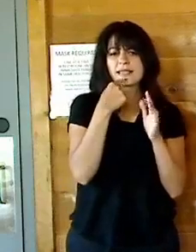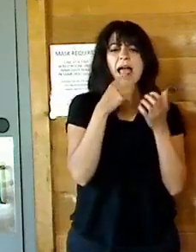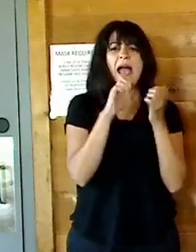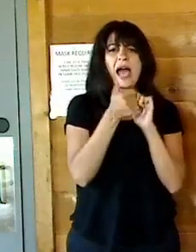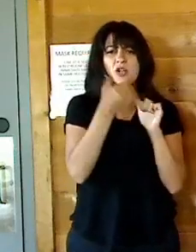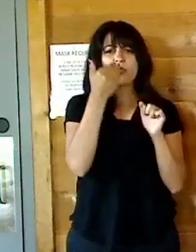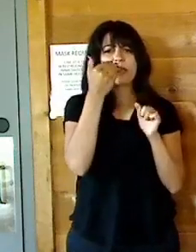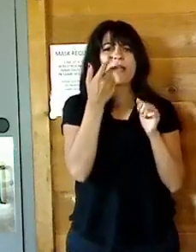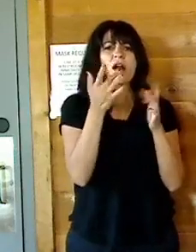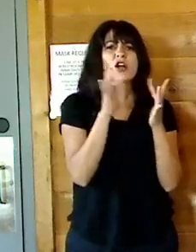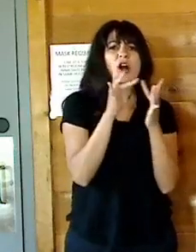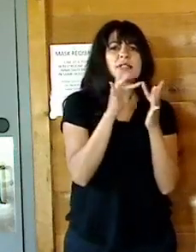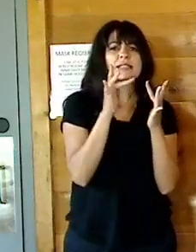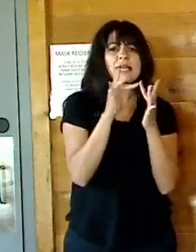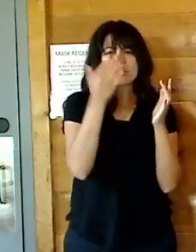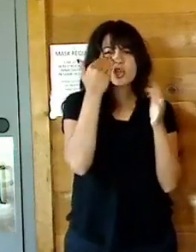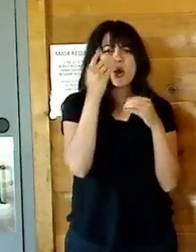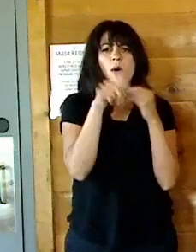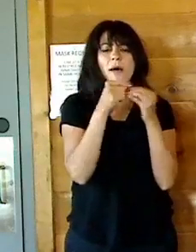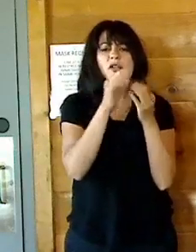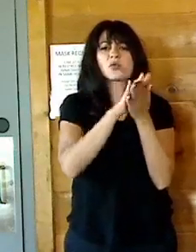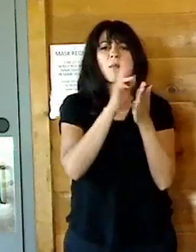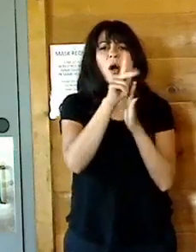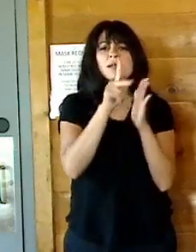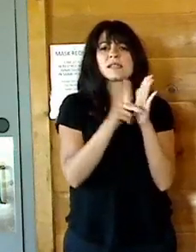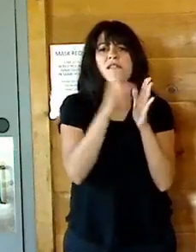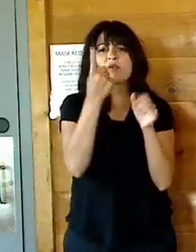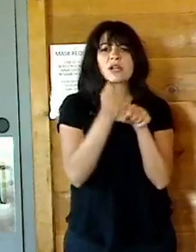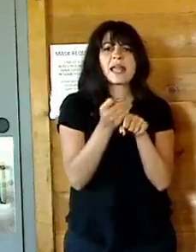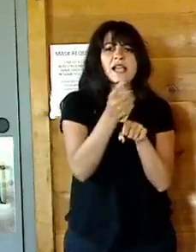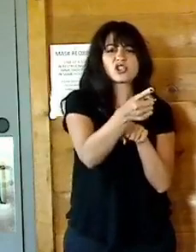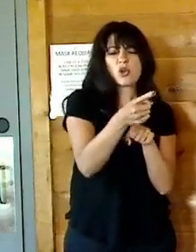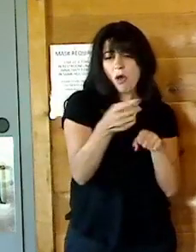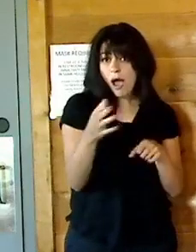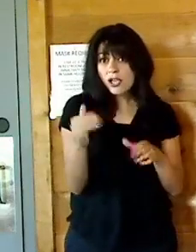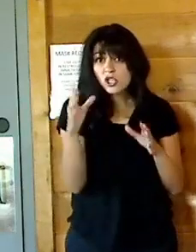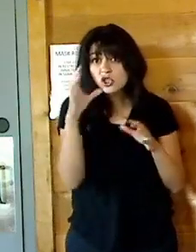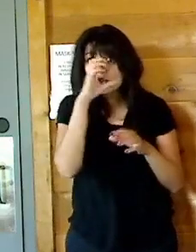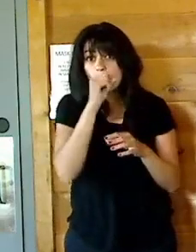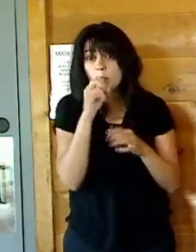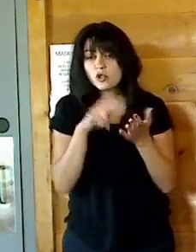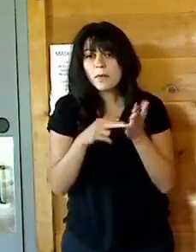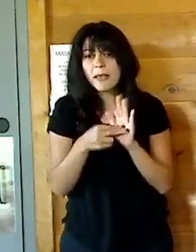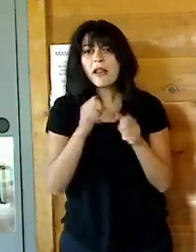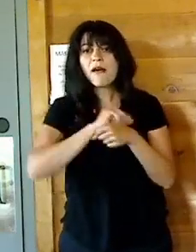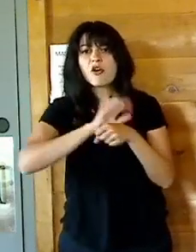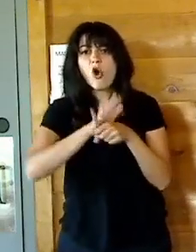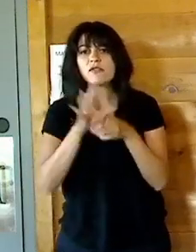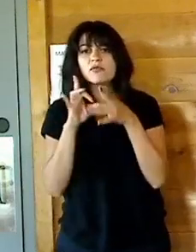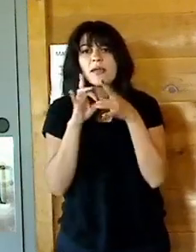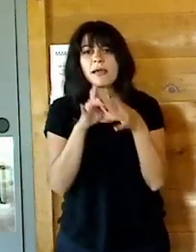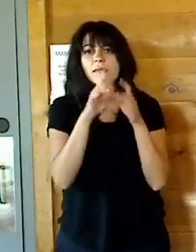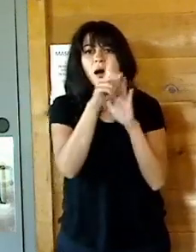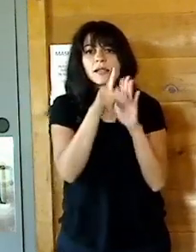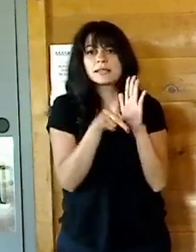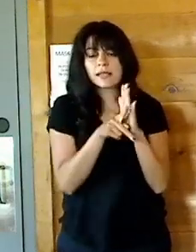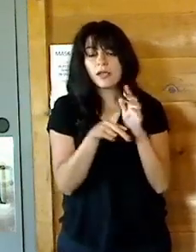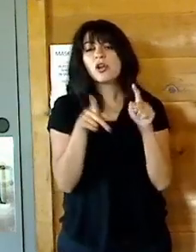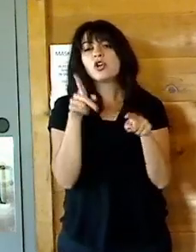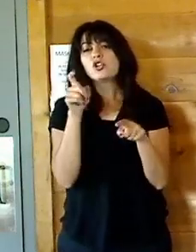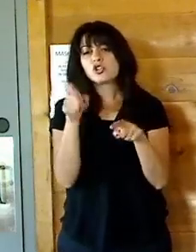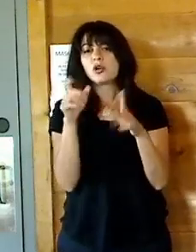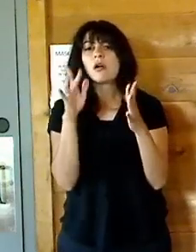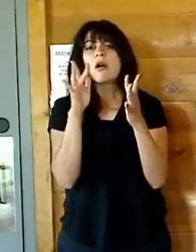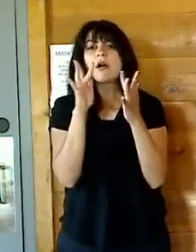know more about policies, school policies for next year? I assume we're referring to the COVID-related policy. If that is the case, you should